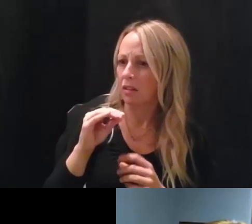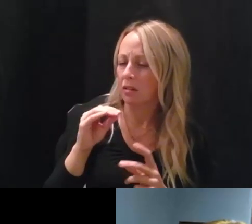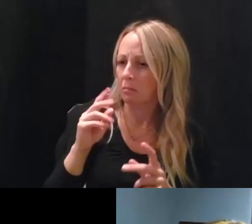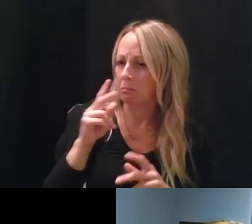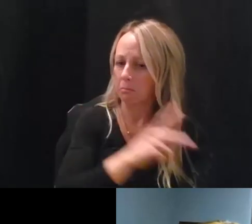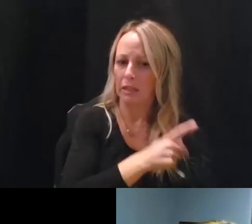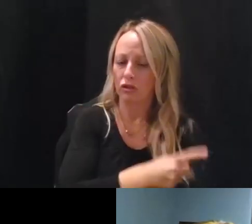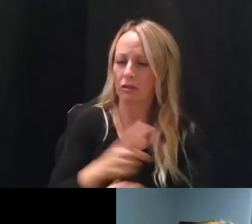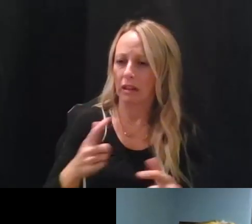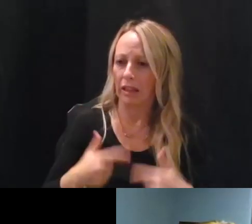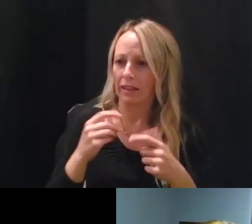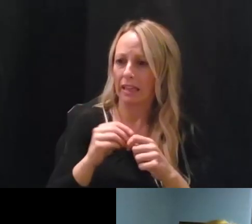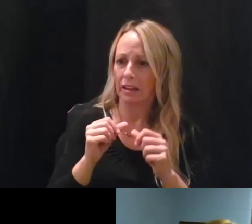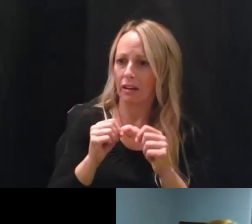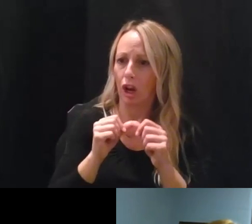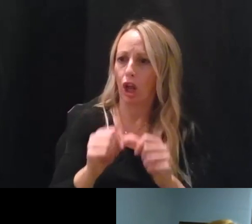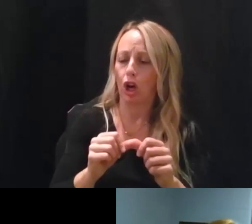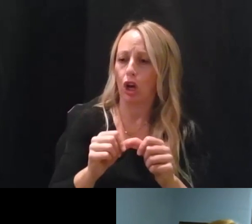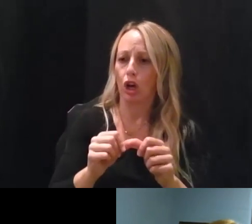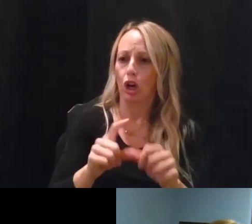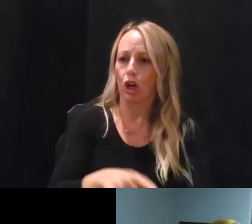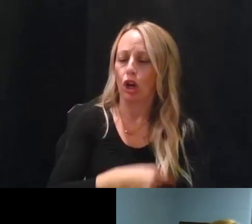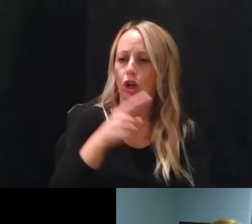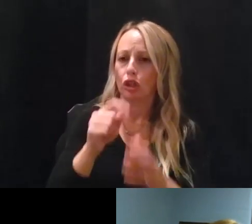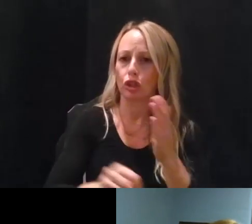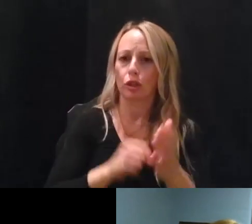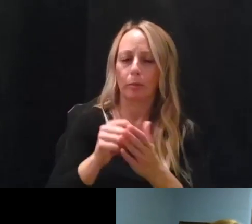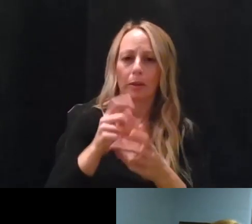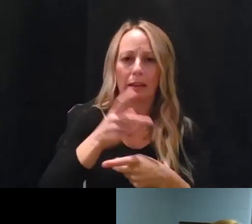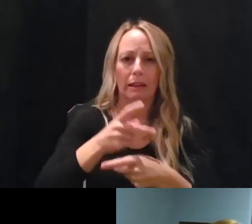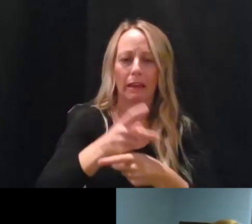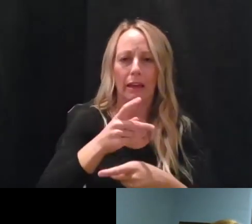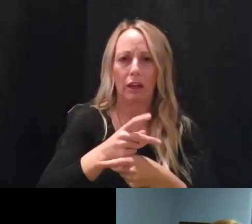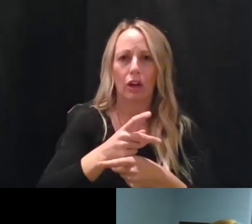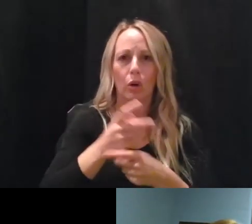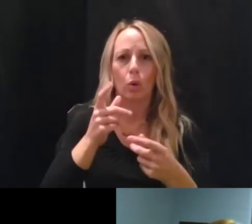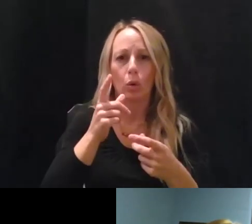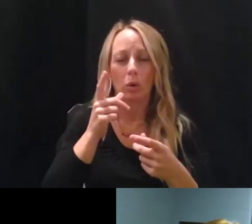care. What could be done differently to protect the elderly, disabled, and most vulnerable?